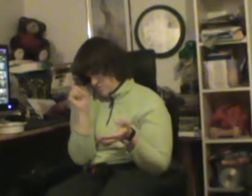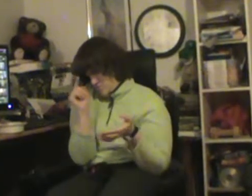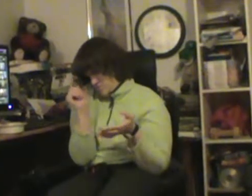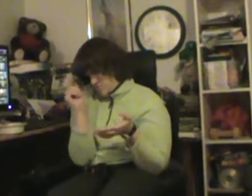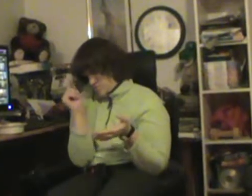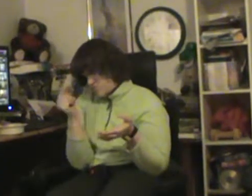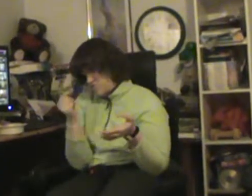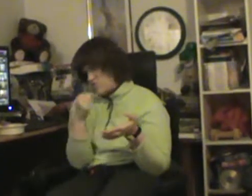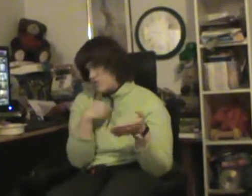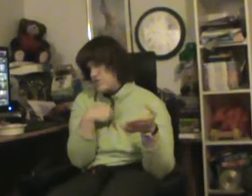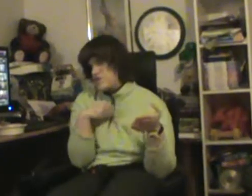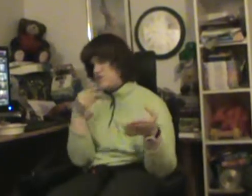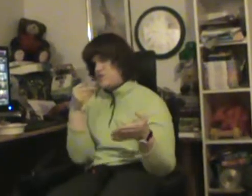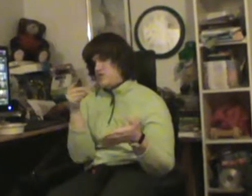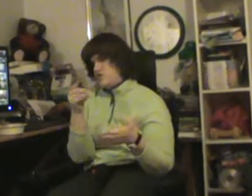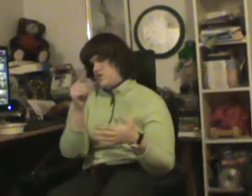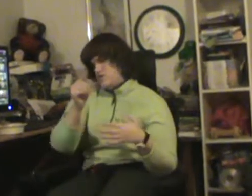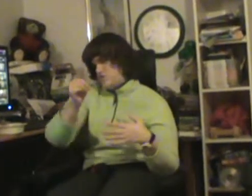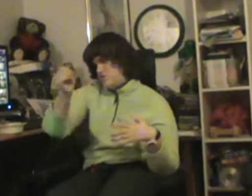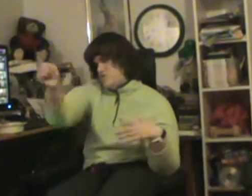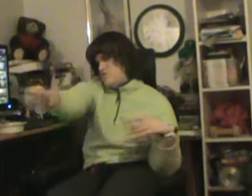know we can make it through.